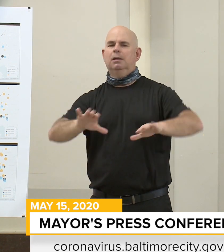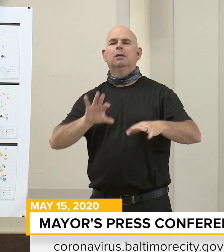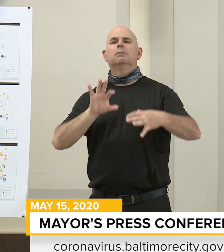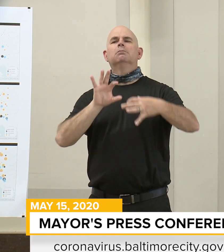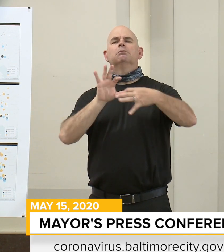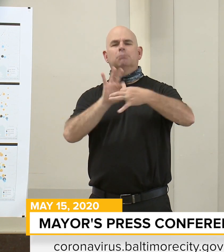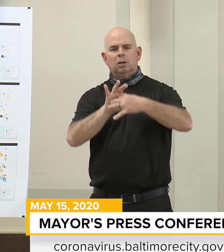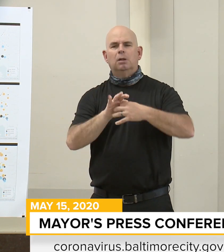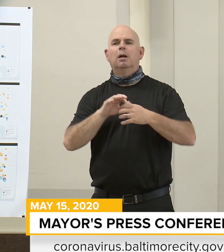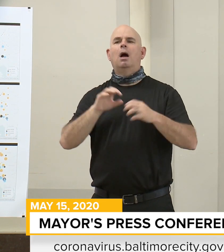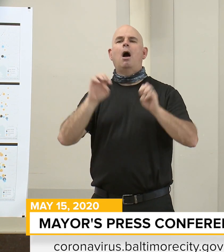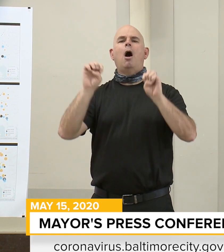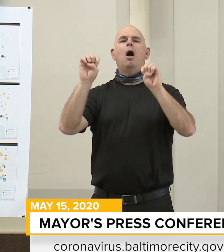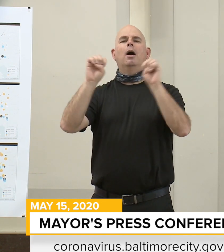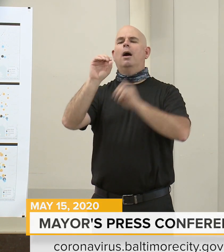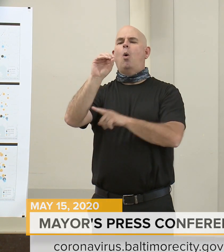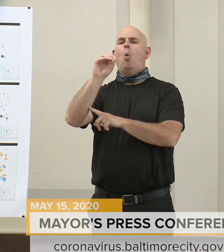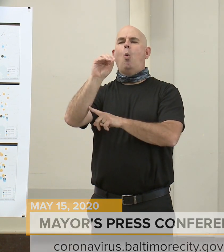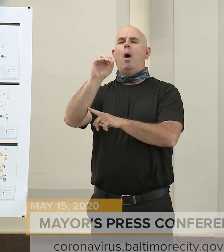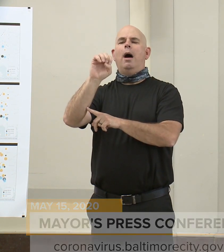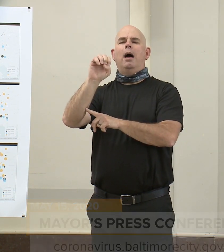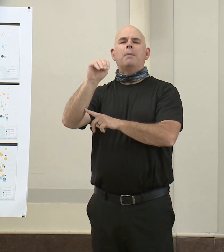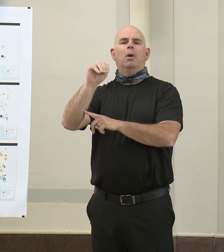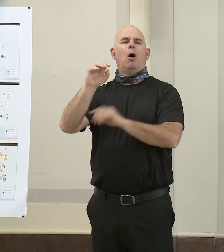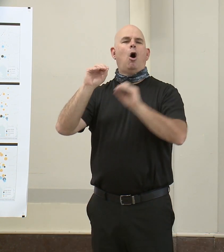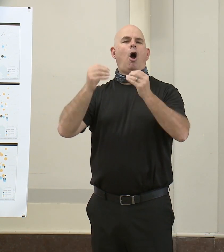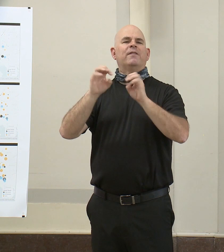who supports with logistics and planning as well.